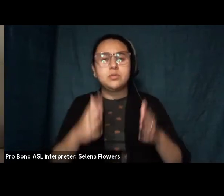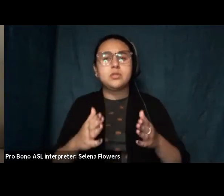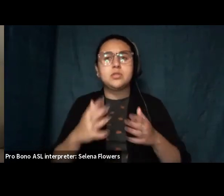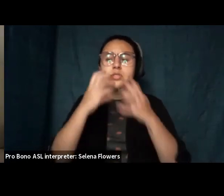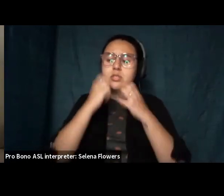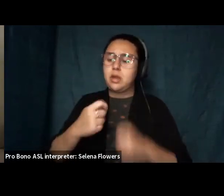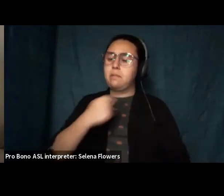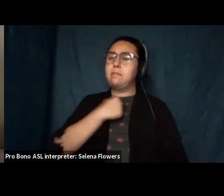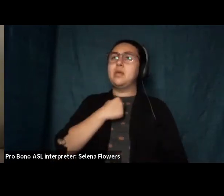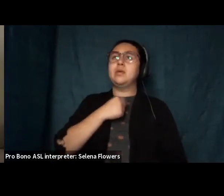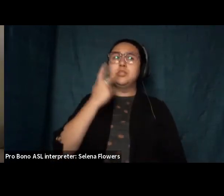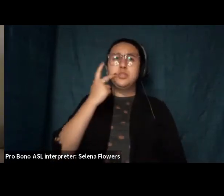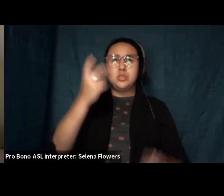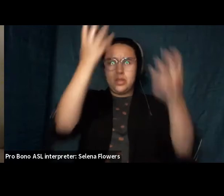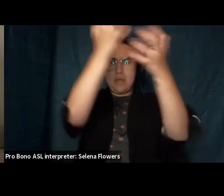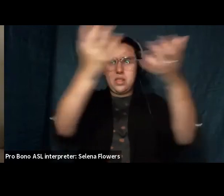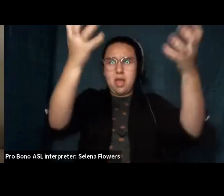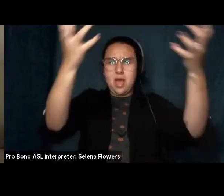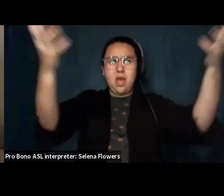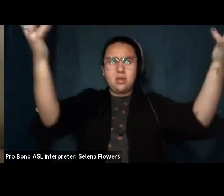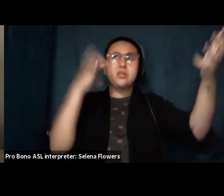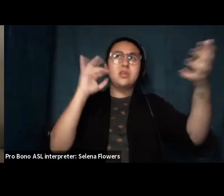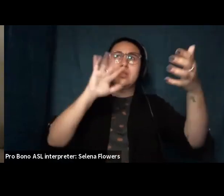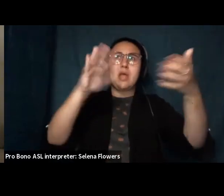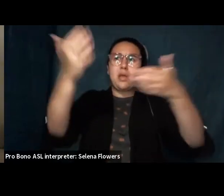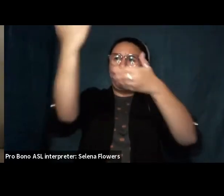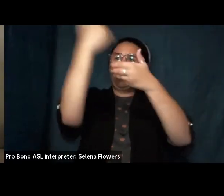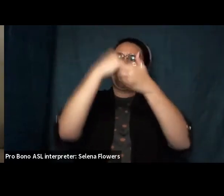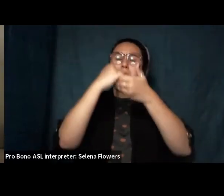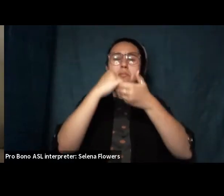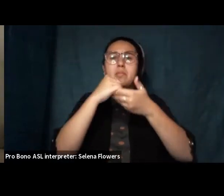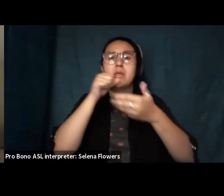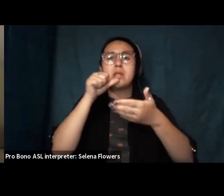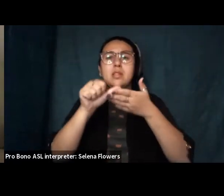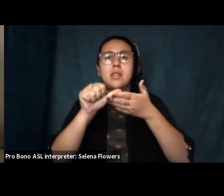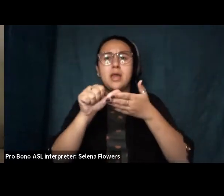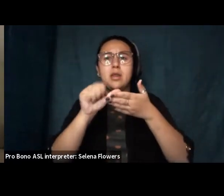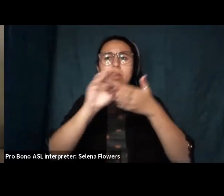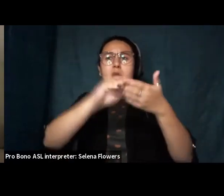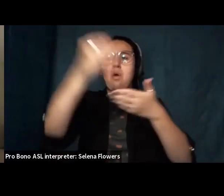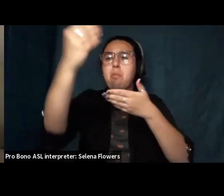clouds shaped like envelopes the way they fold themselves to keep their contents close